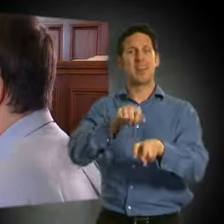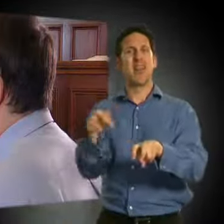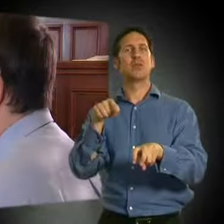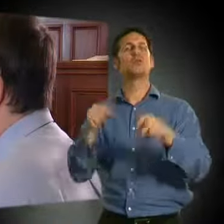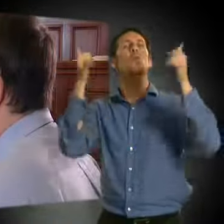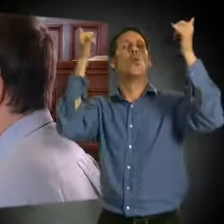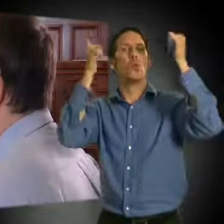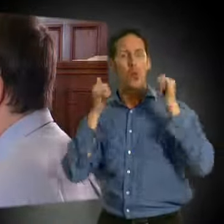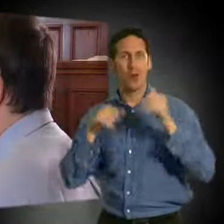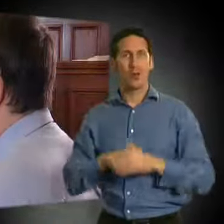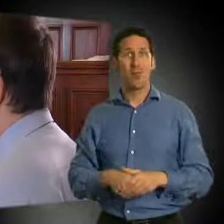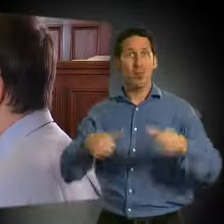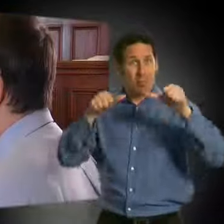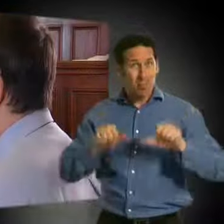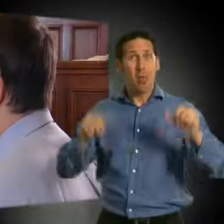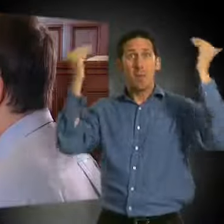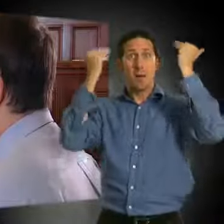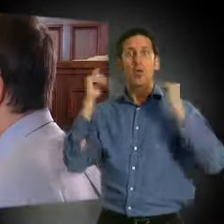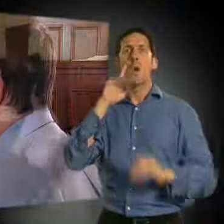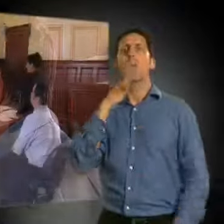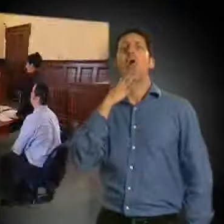Usually, you will sit next to your lawyer.